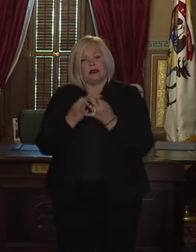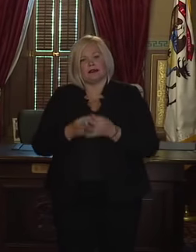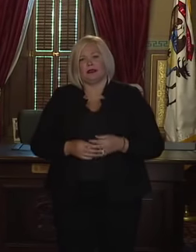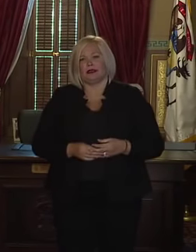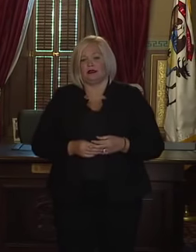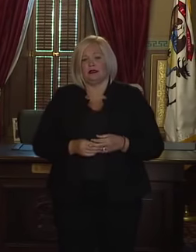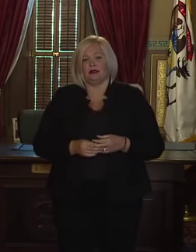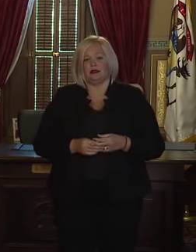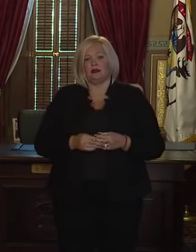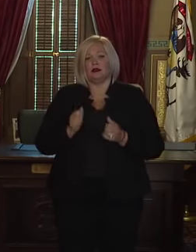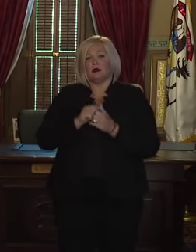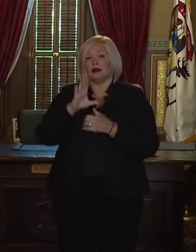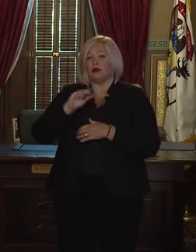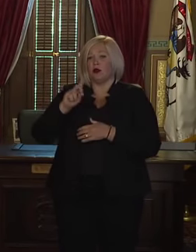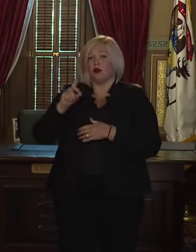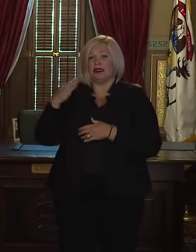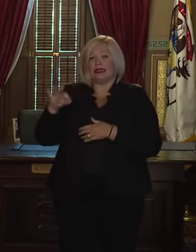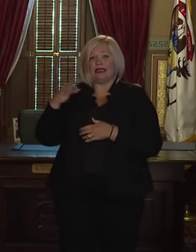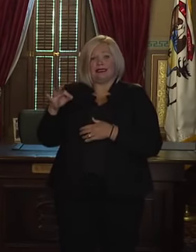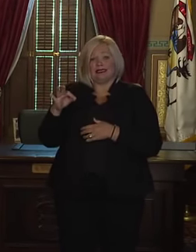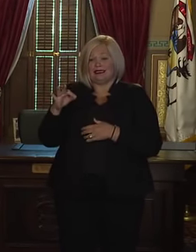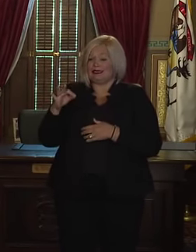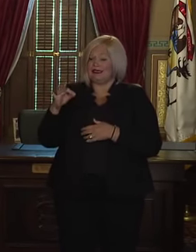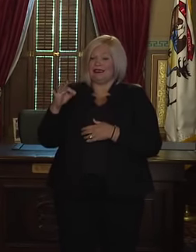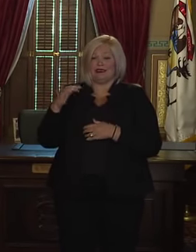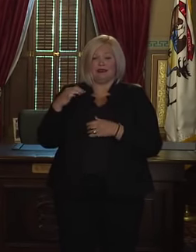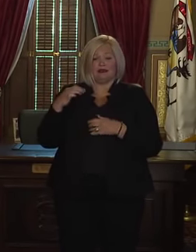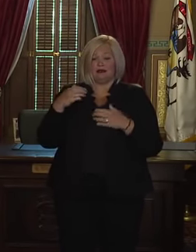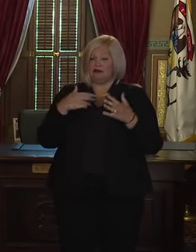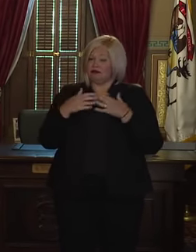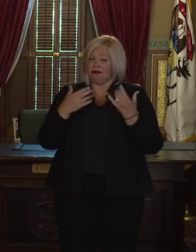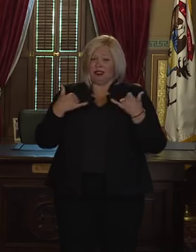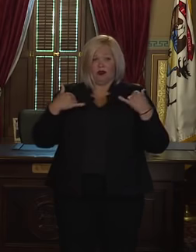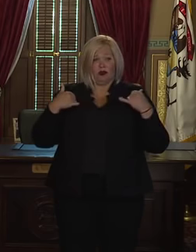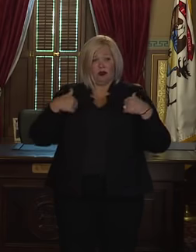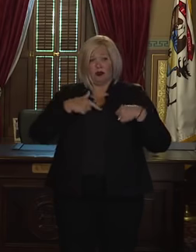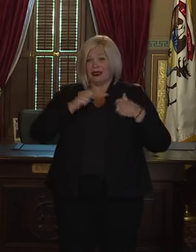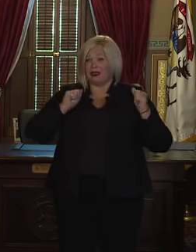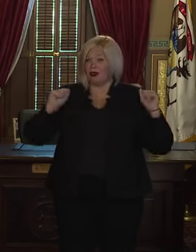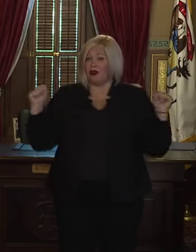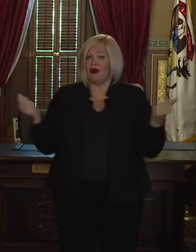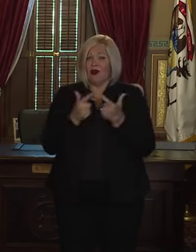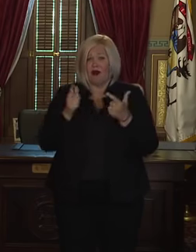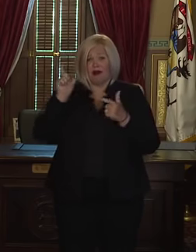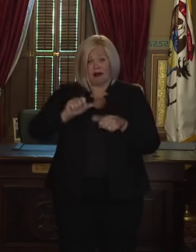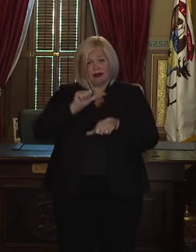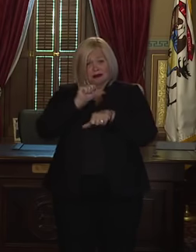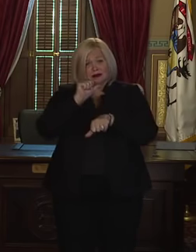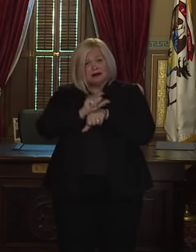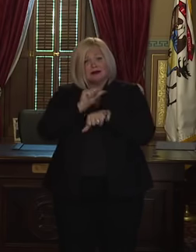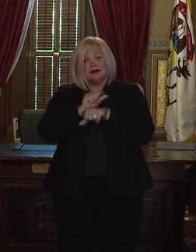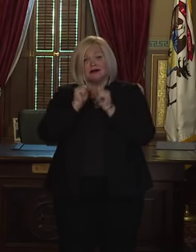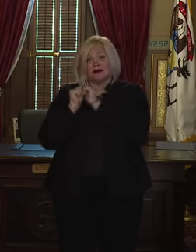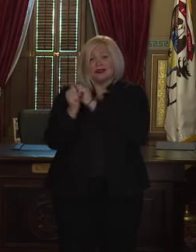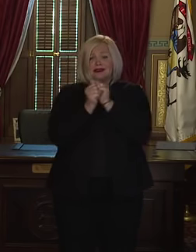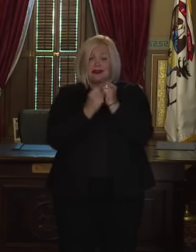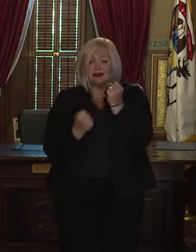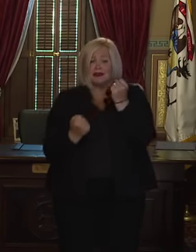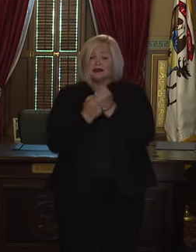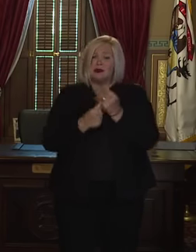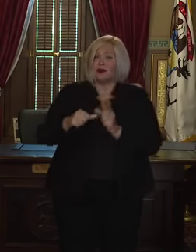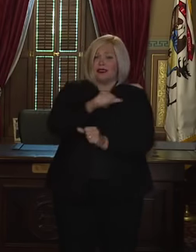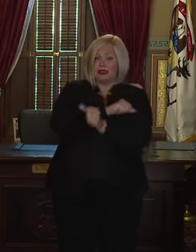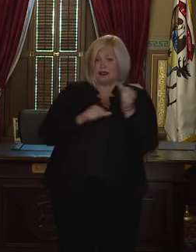cannot escape the reality that we are all in this together. So, my fellow Michiganders,